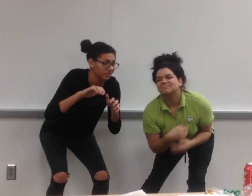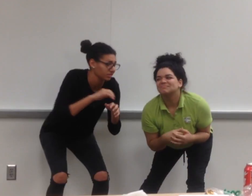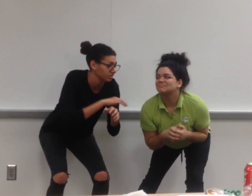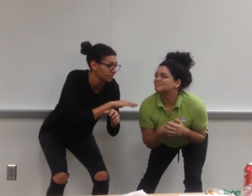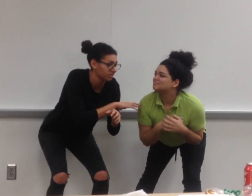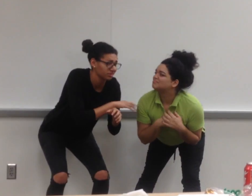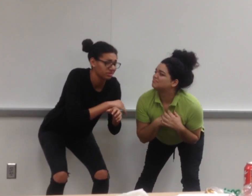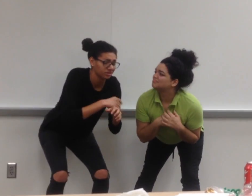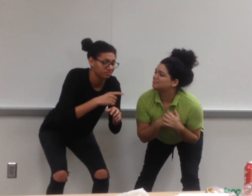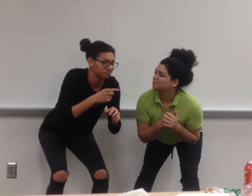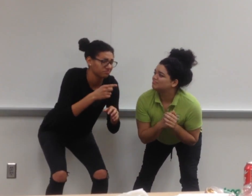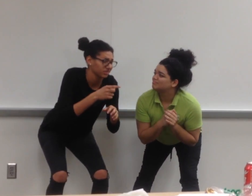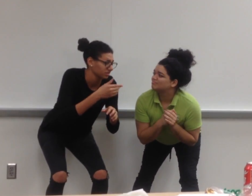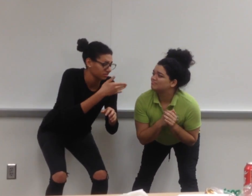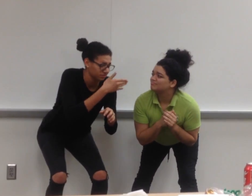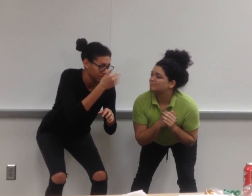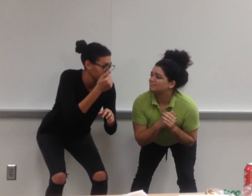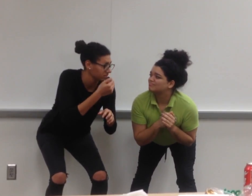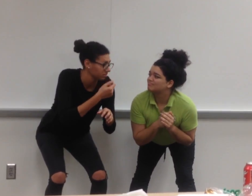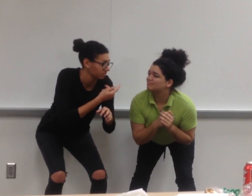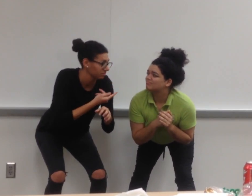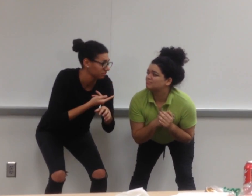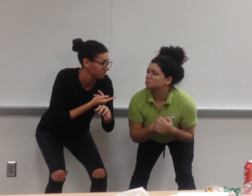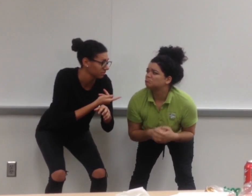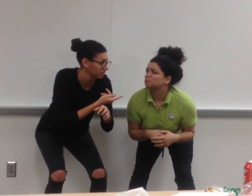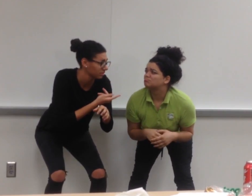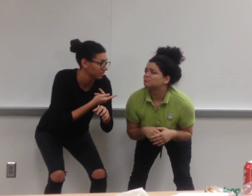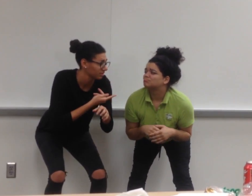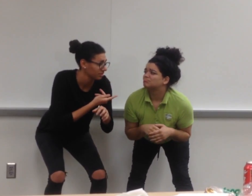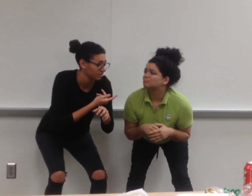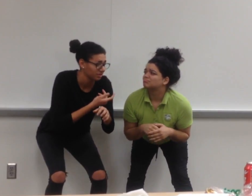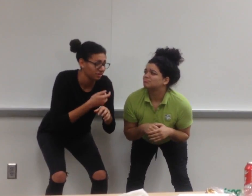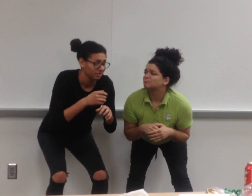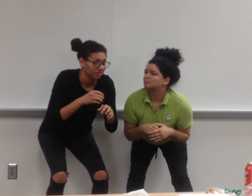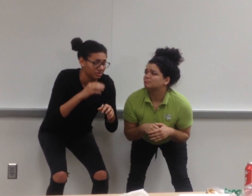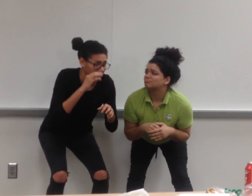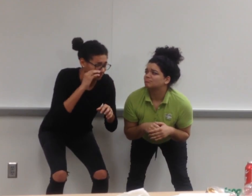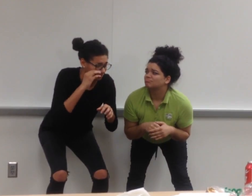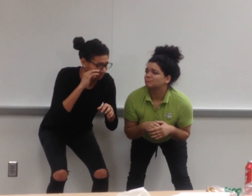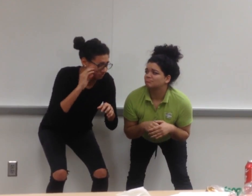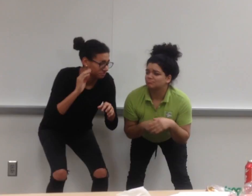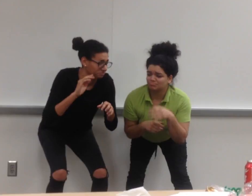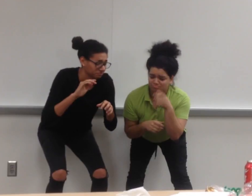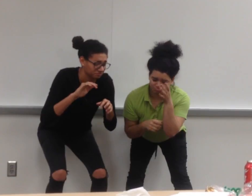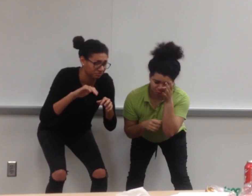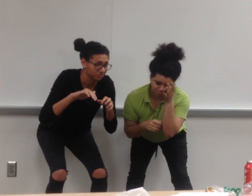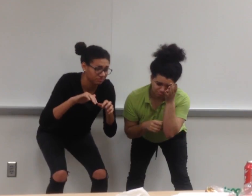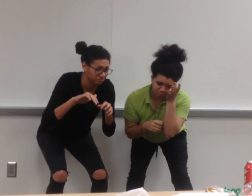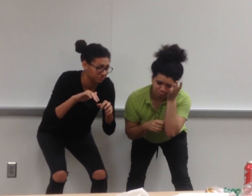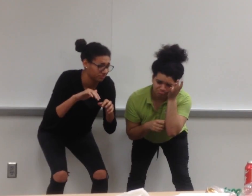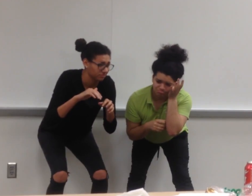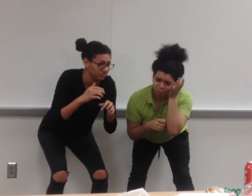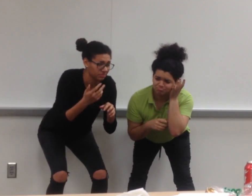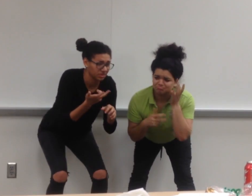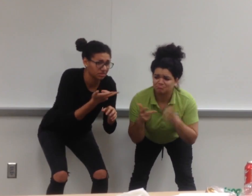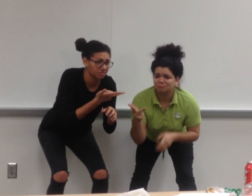It's every day with us on history In